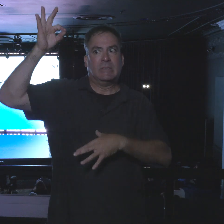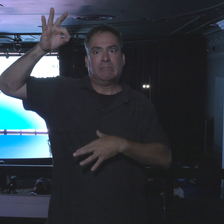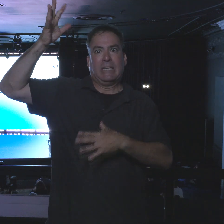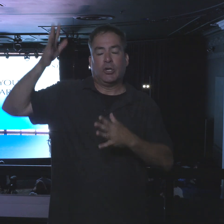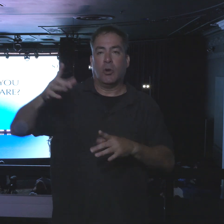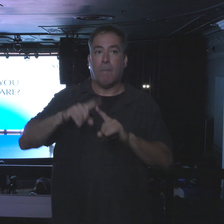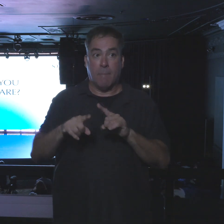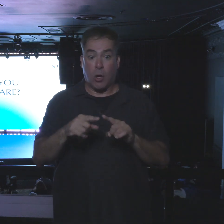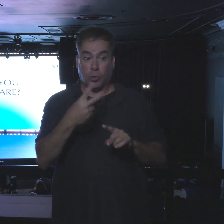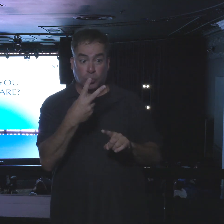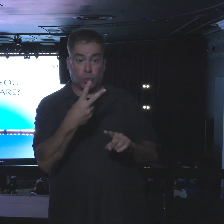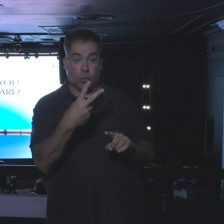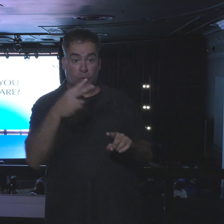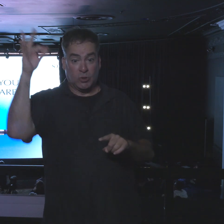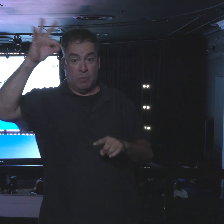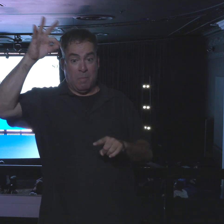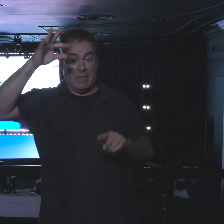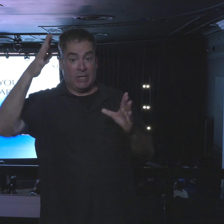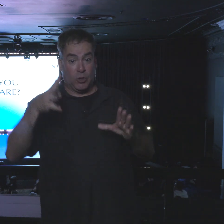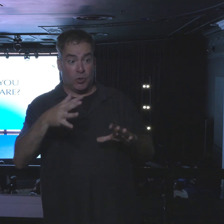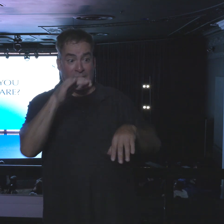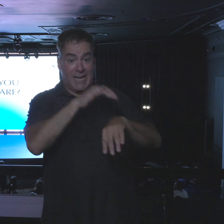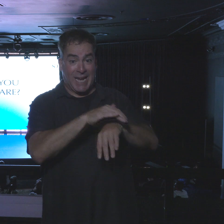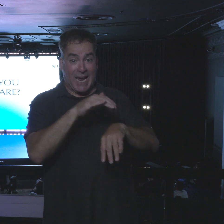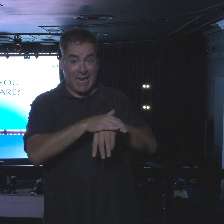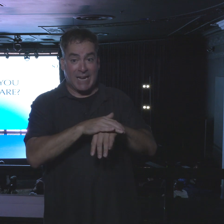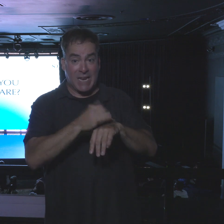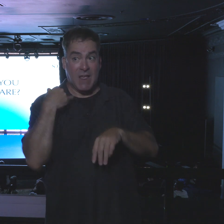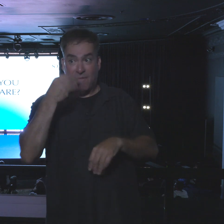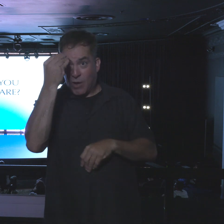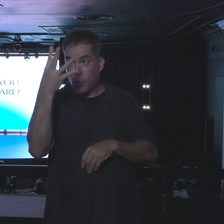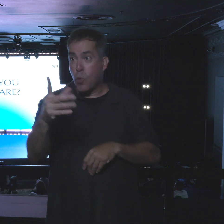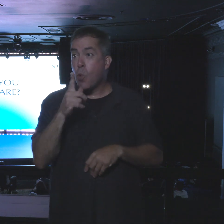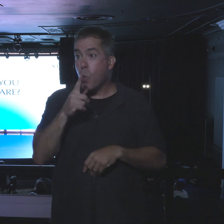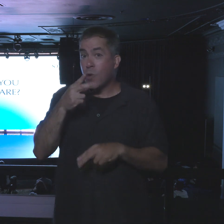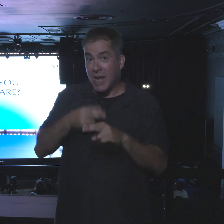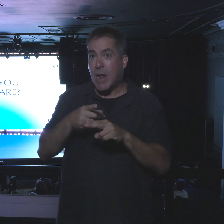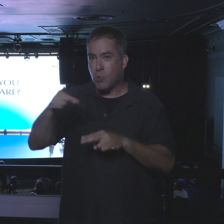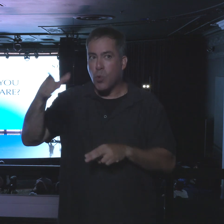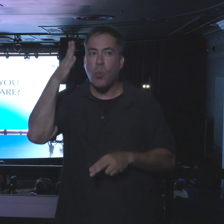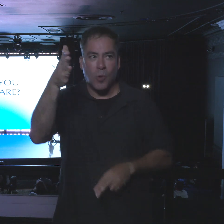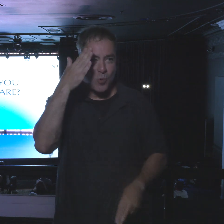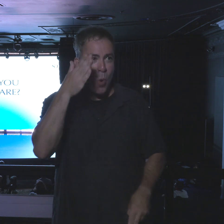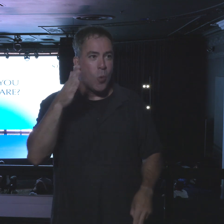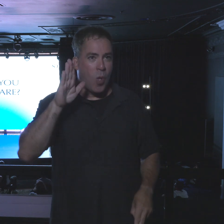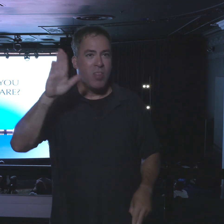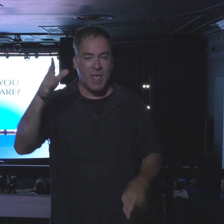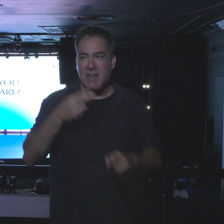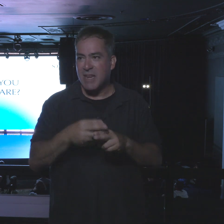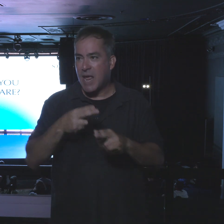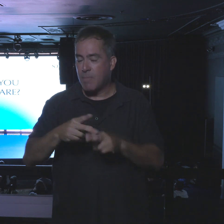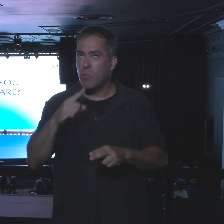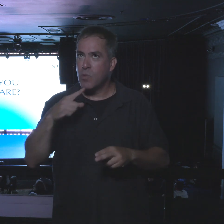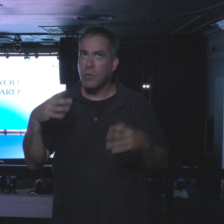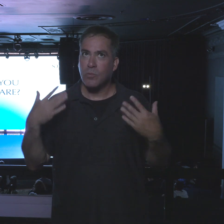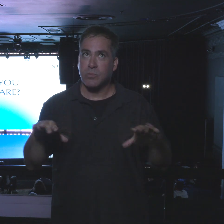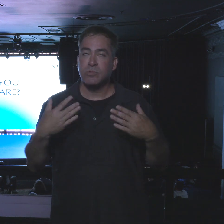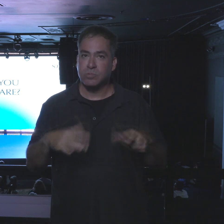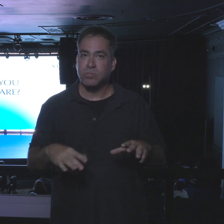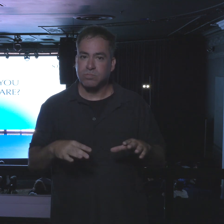evening speakers were, you would absolutely know their names. They're giants.